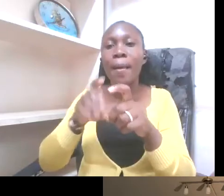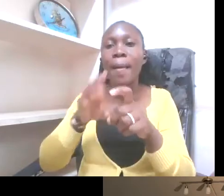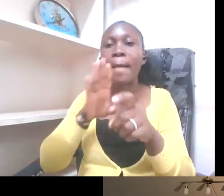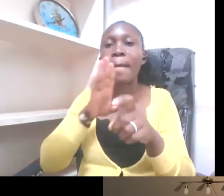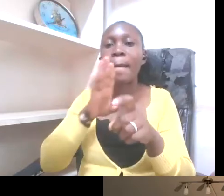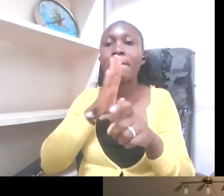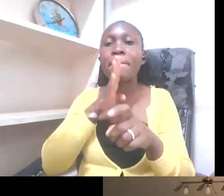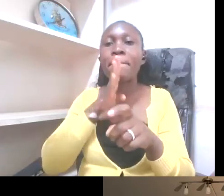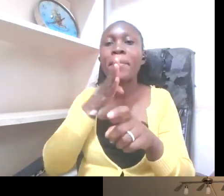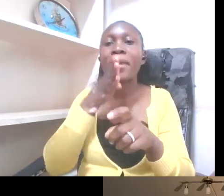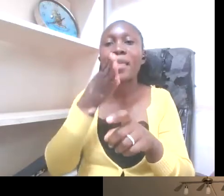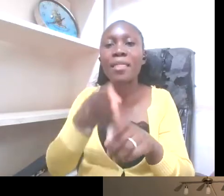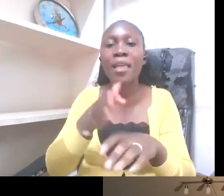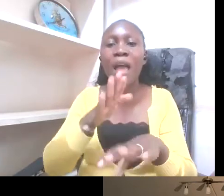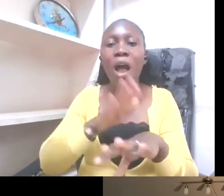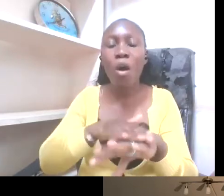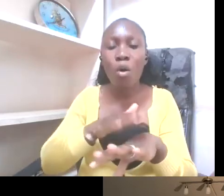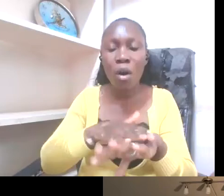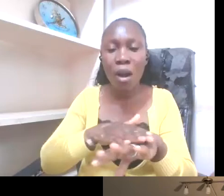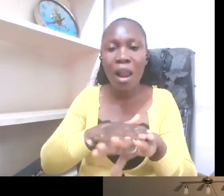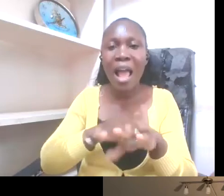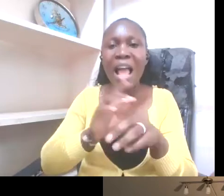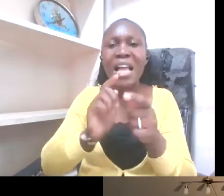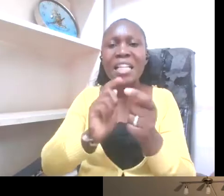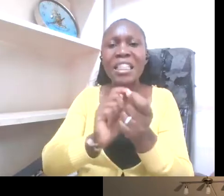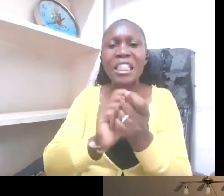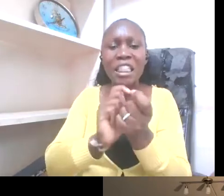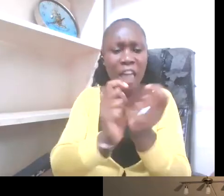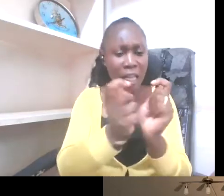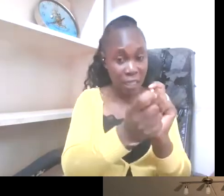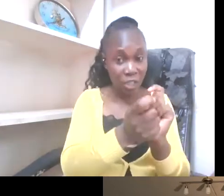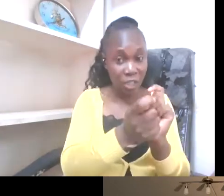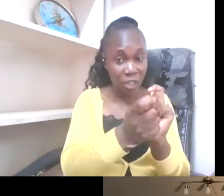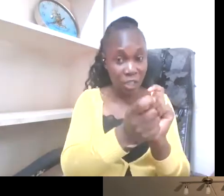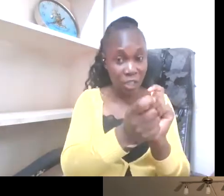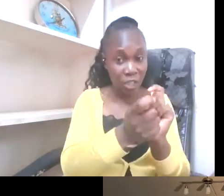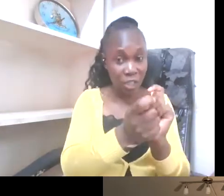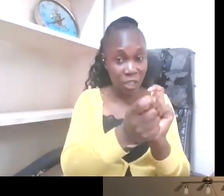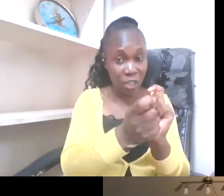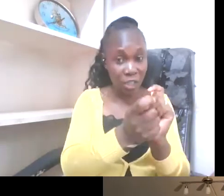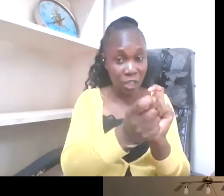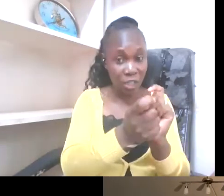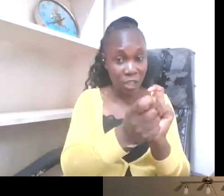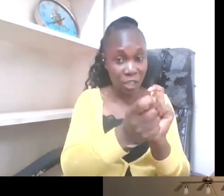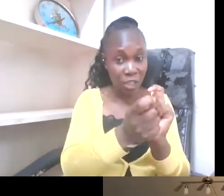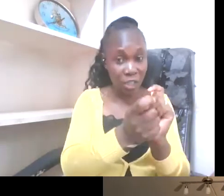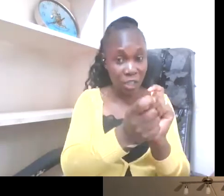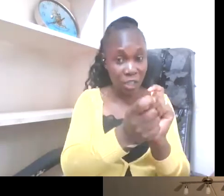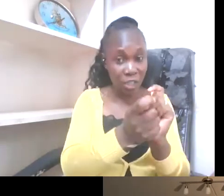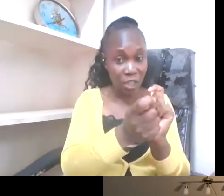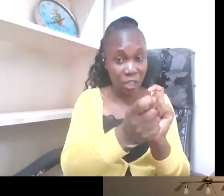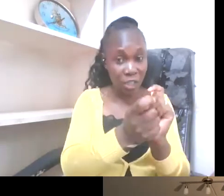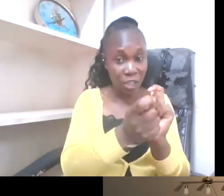than auditory. So a webinar like this would have a caption and also sub, you know,